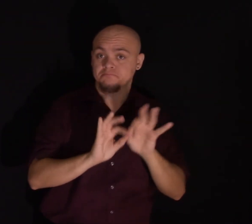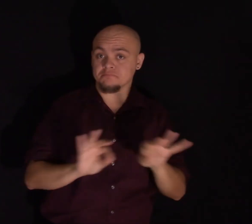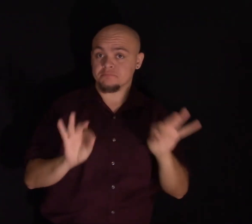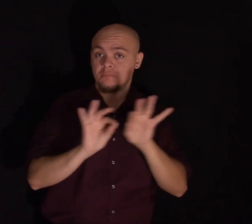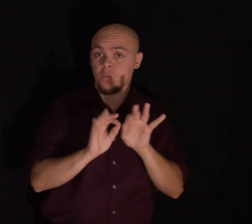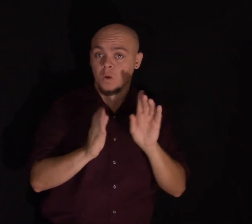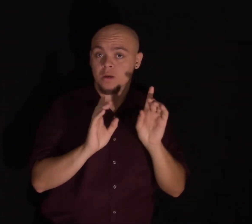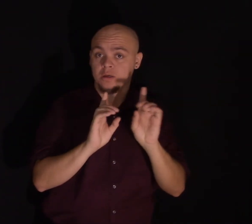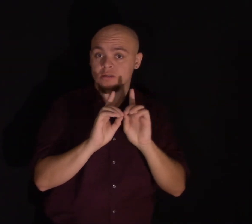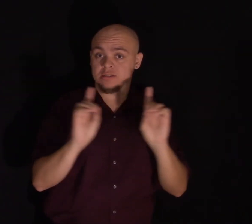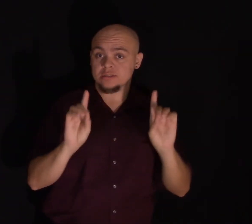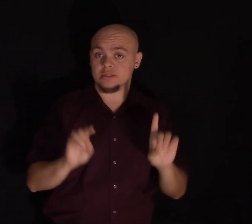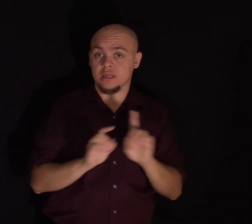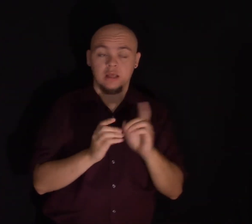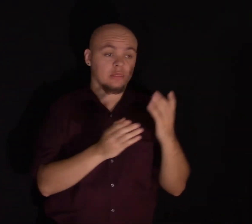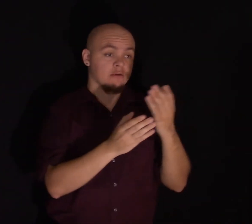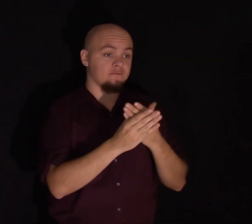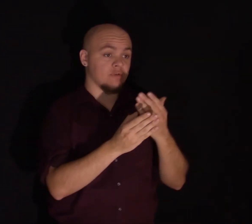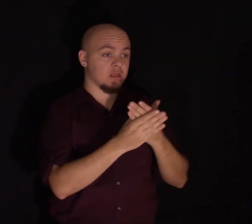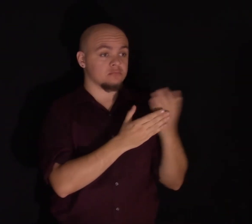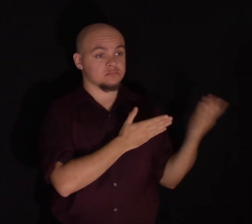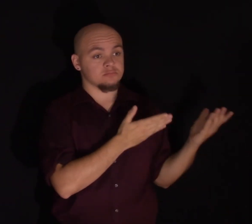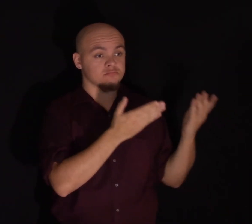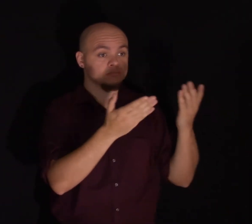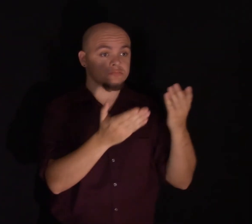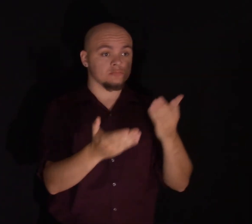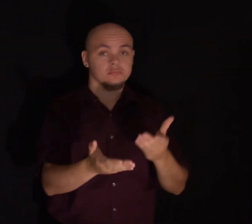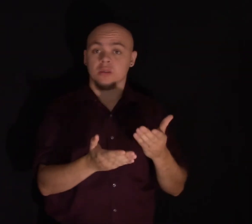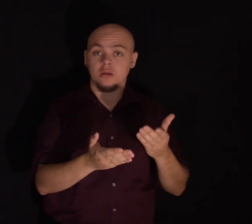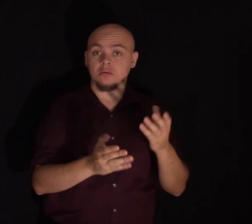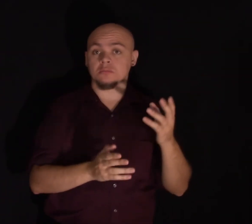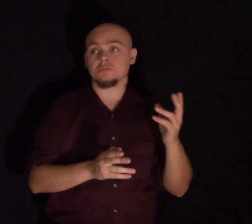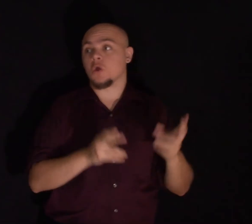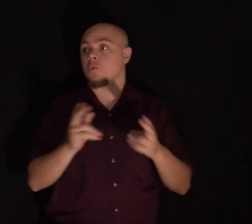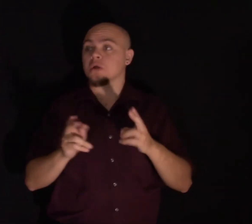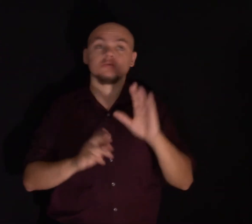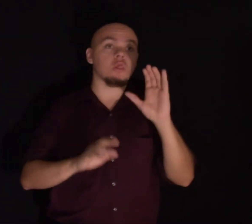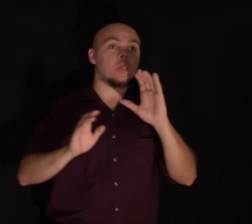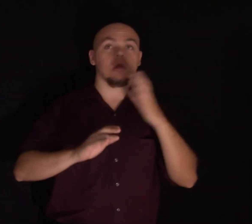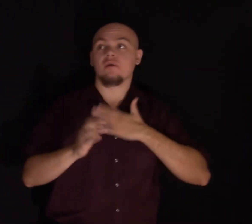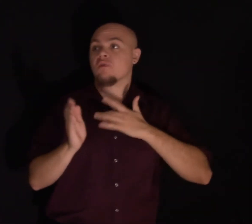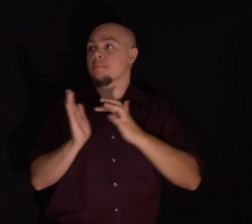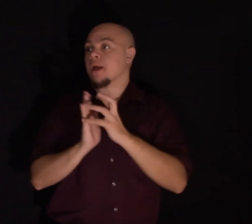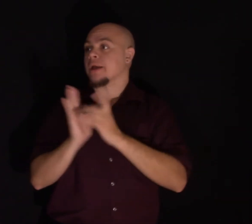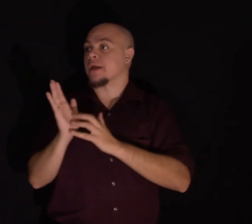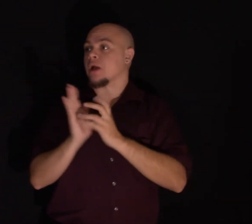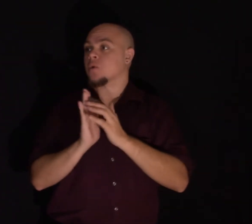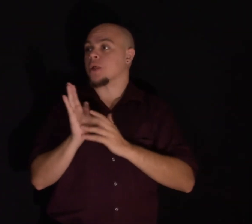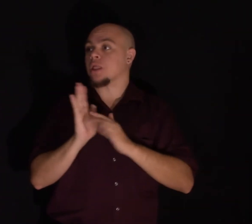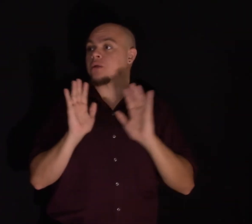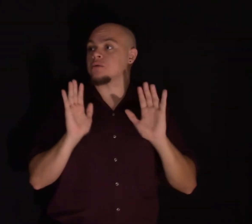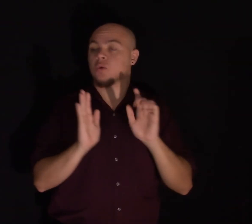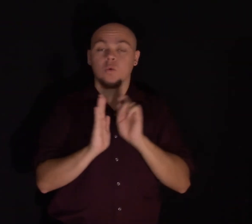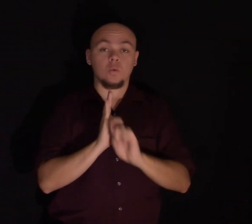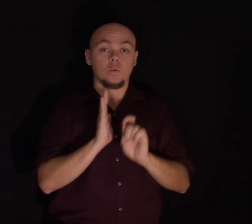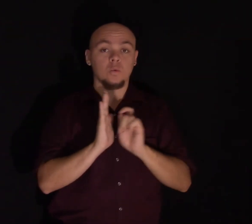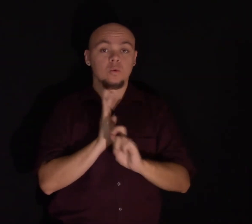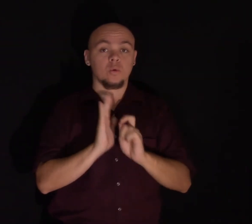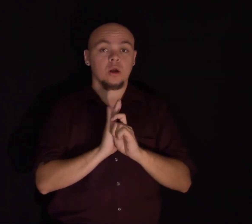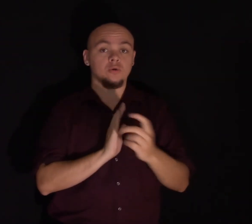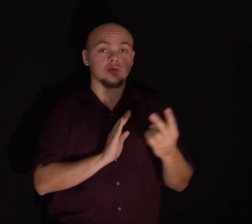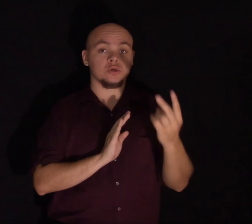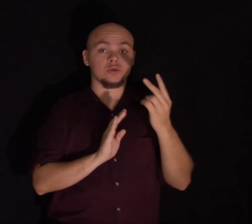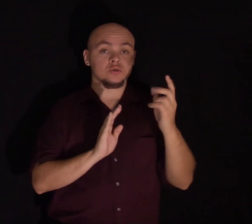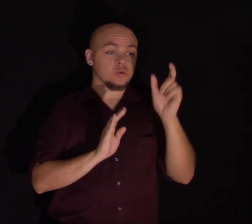Went to the filing cabinet. Got some more documents. Rushed around looking for my calculator. Wrote two columns,